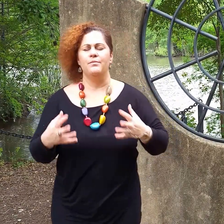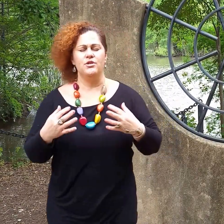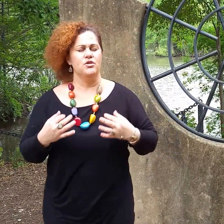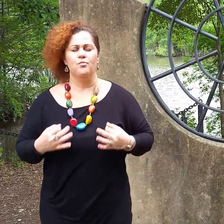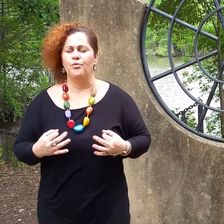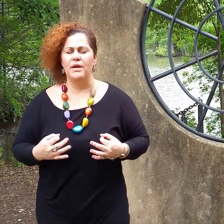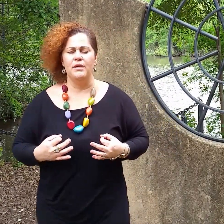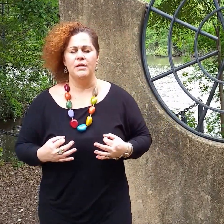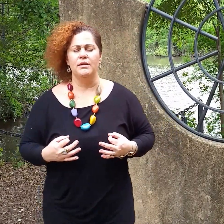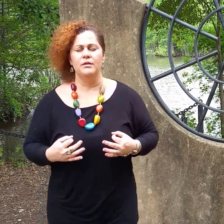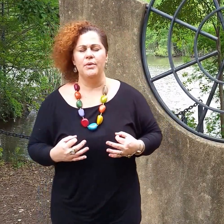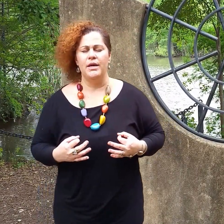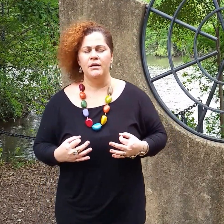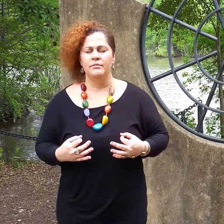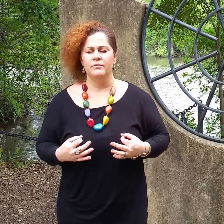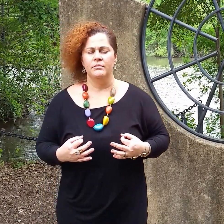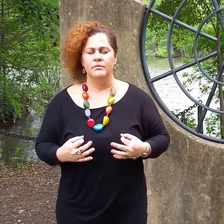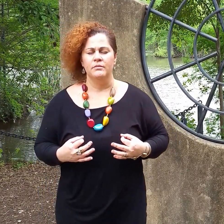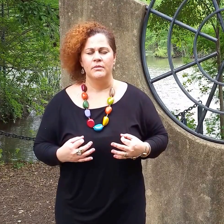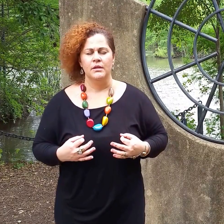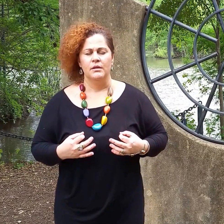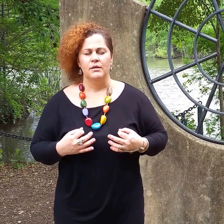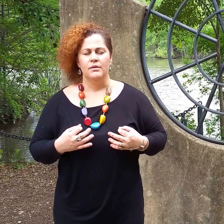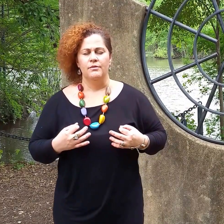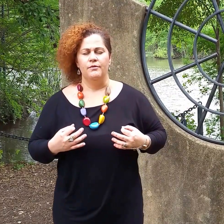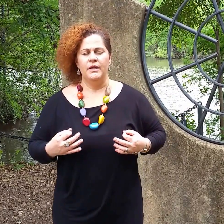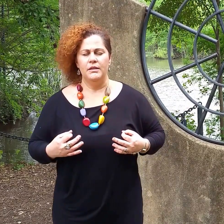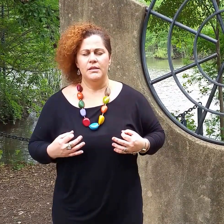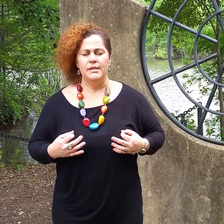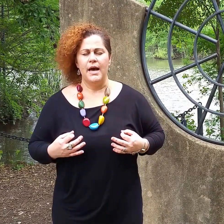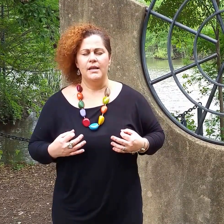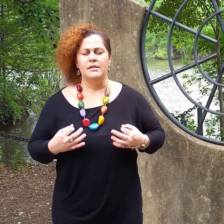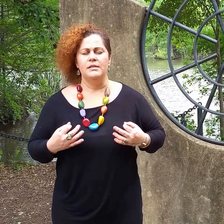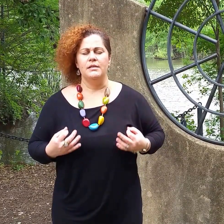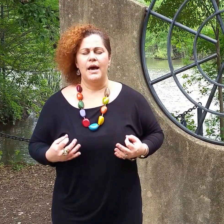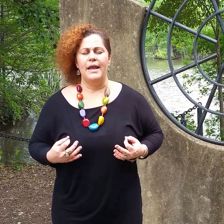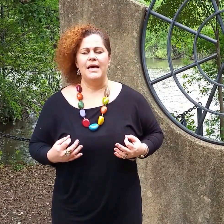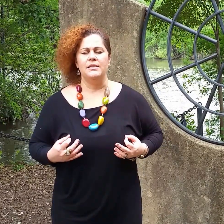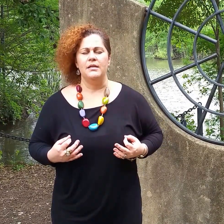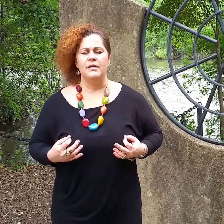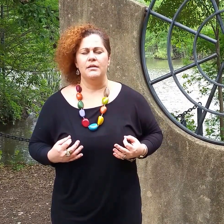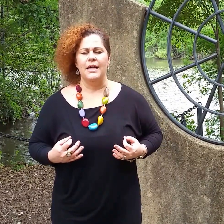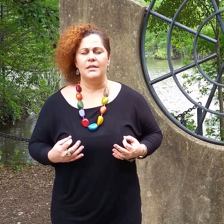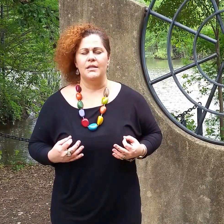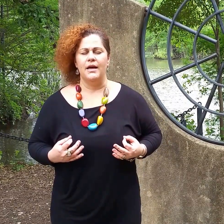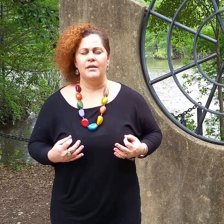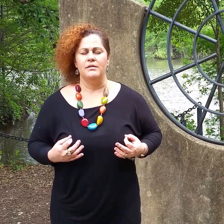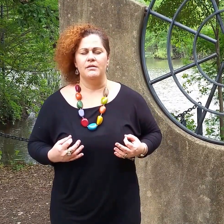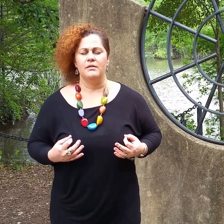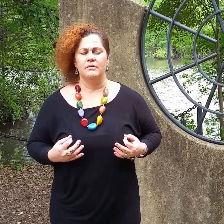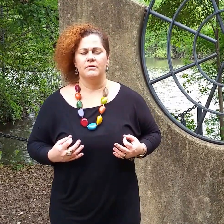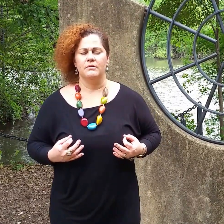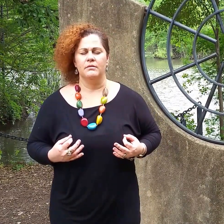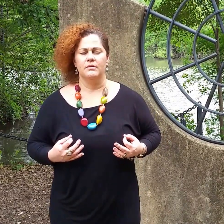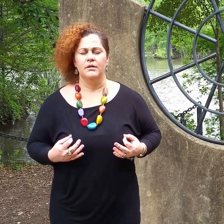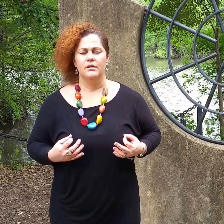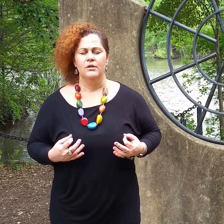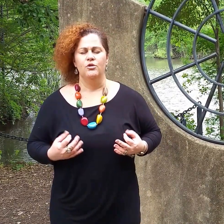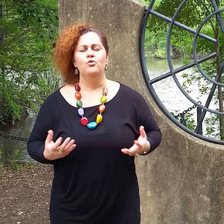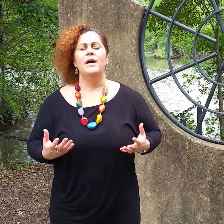just breathing a little bit, feeling the silence and asking in that silence, do